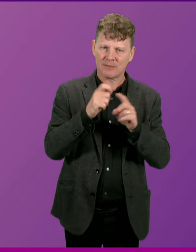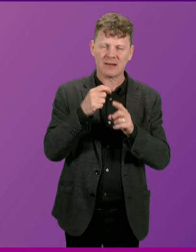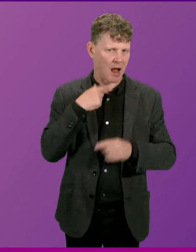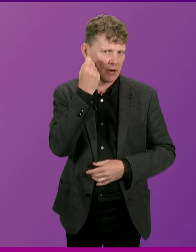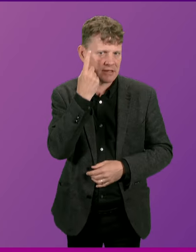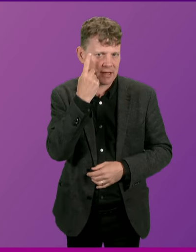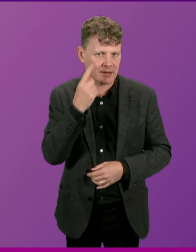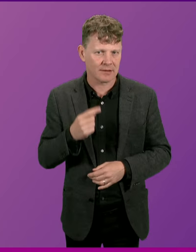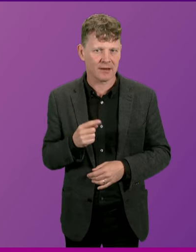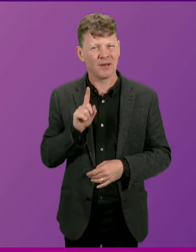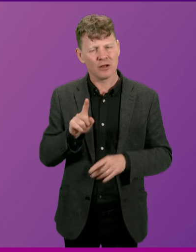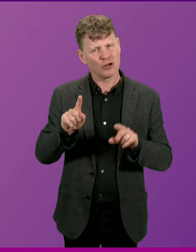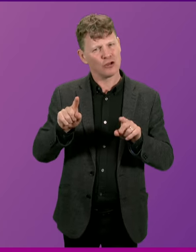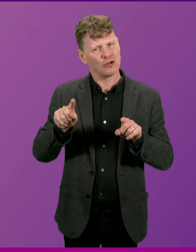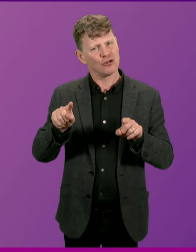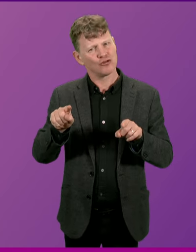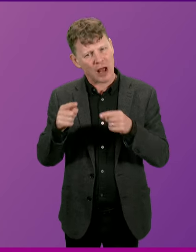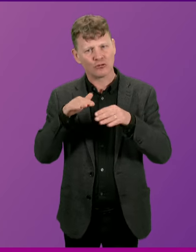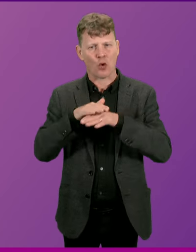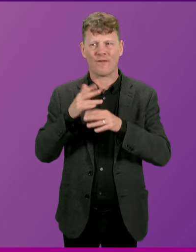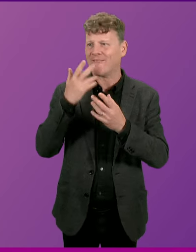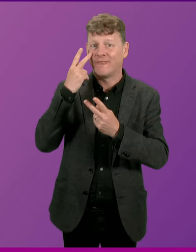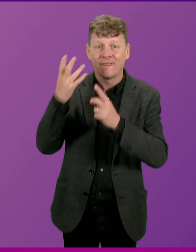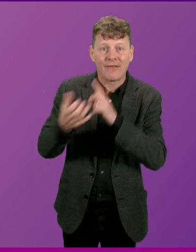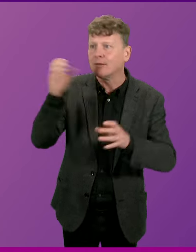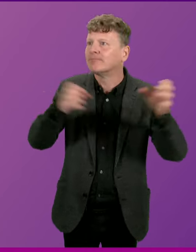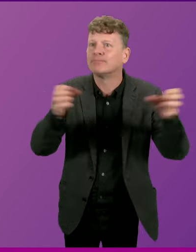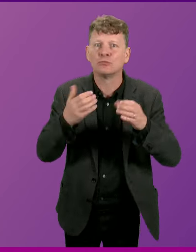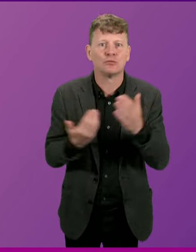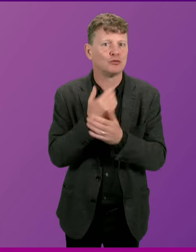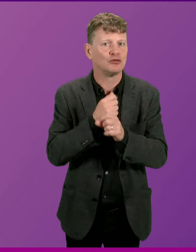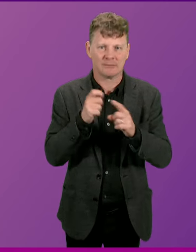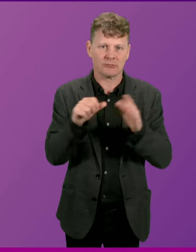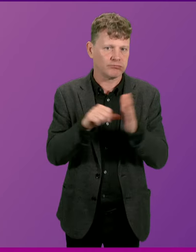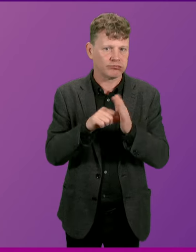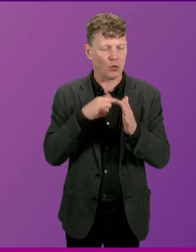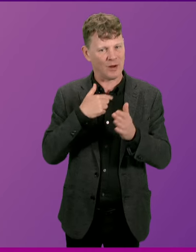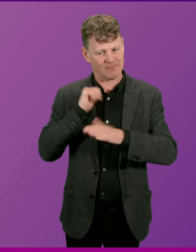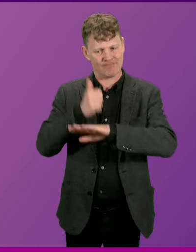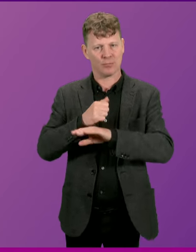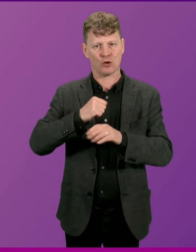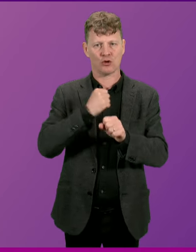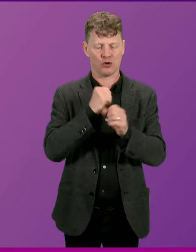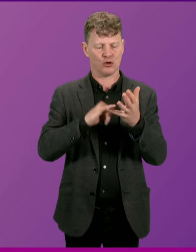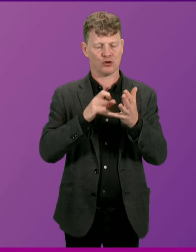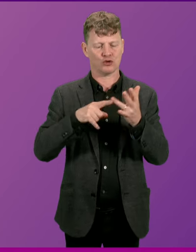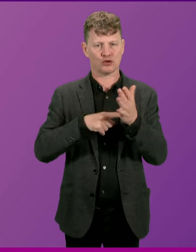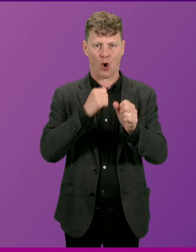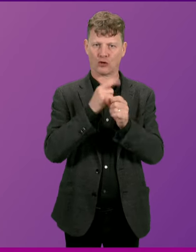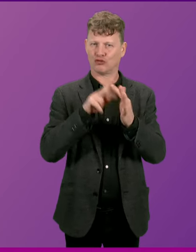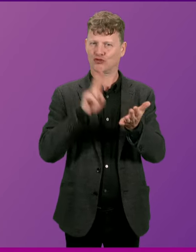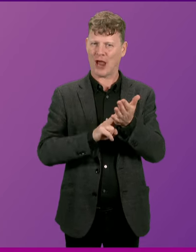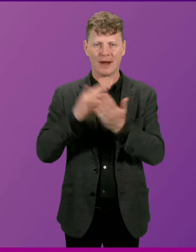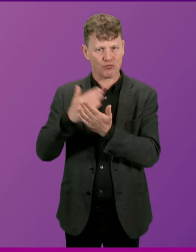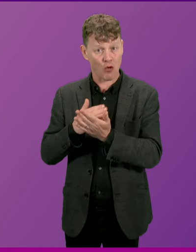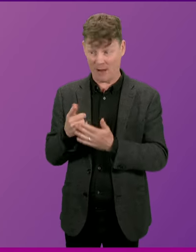because of the challenges around recruitment that we have invested in the pioneering SCOTGEM programme. The first cohort is coming through